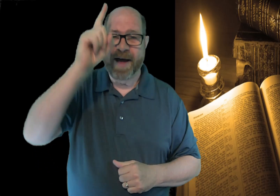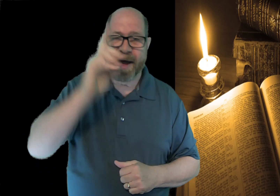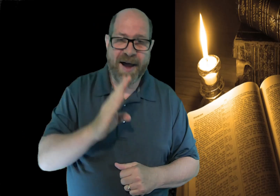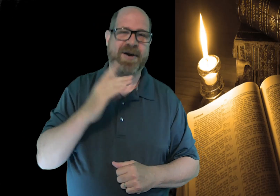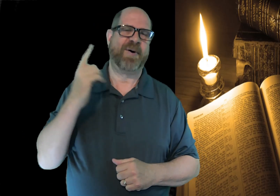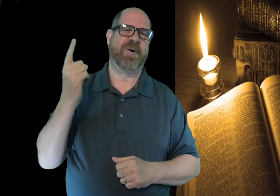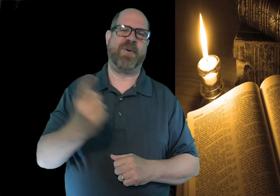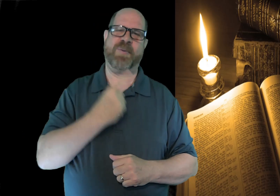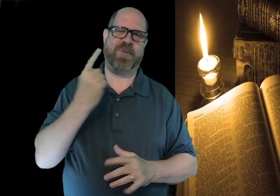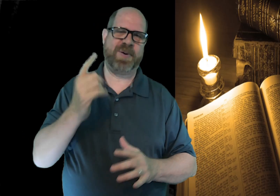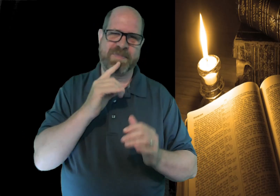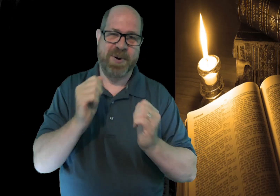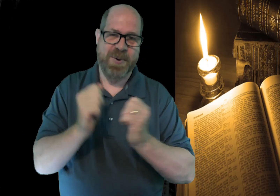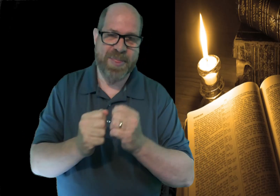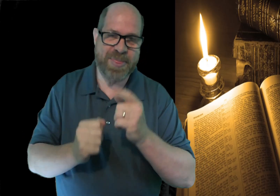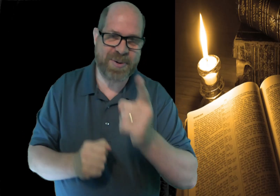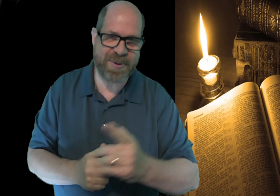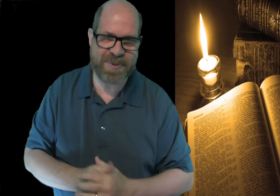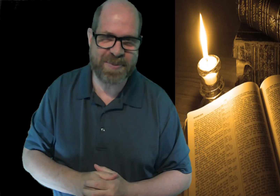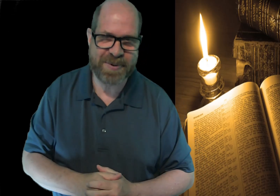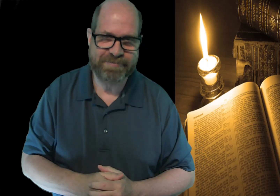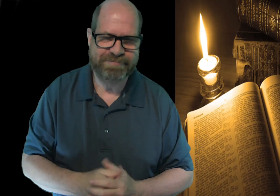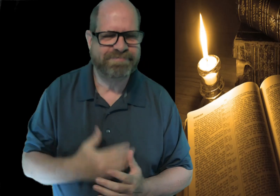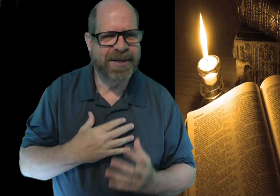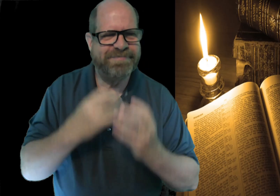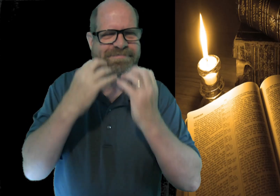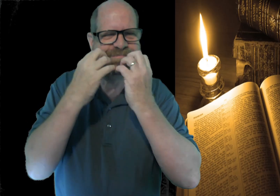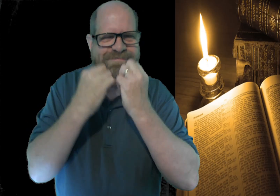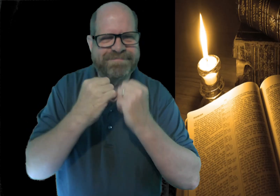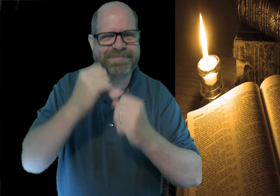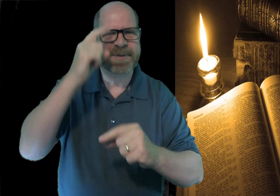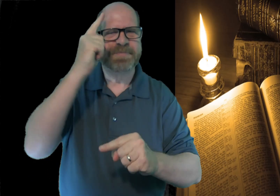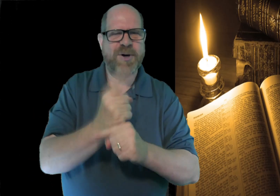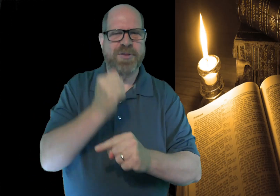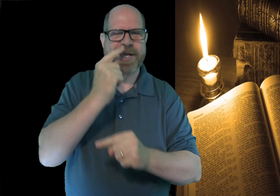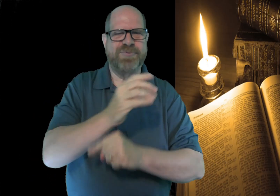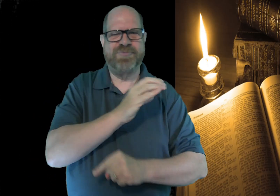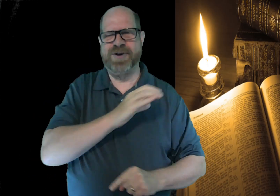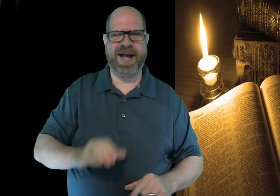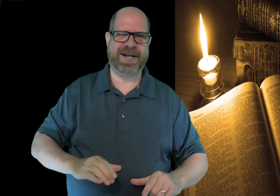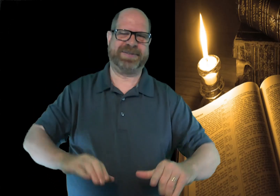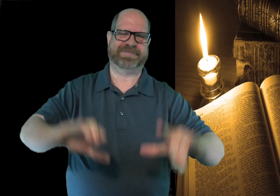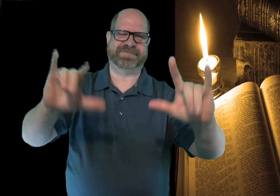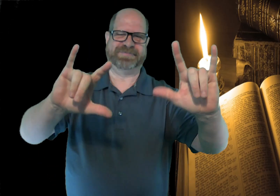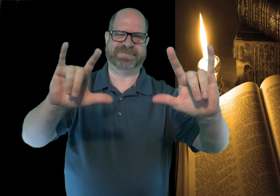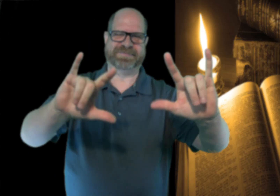Remember, God will always be with you. My precious brothers and sisters in Christ. Bye.